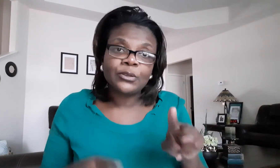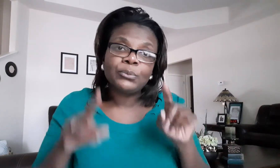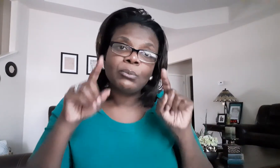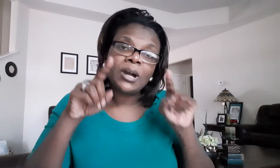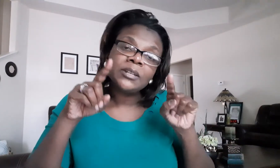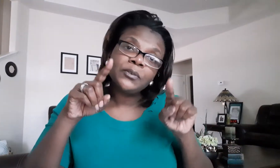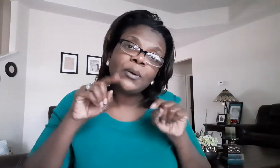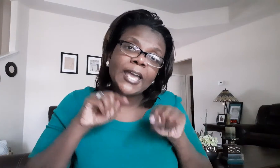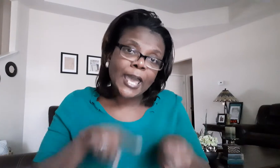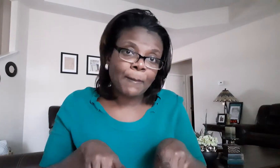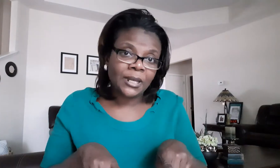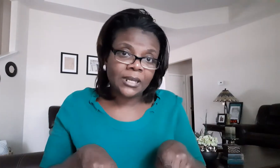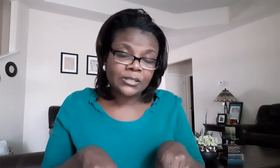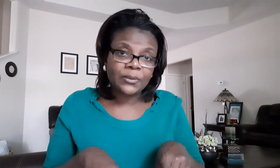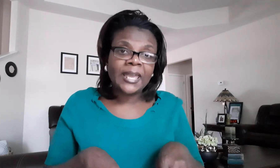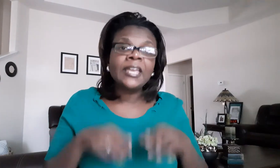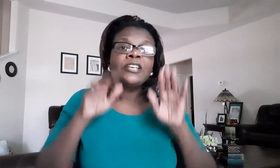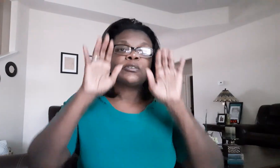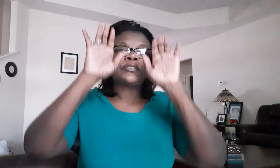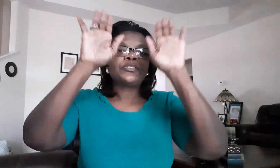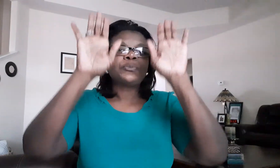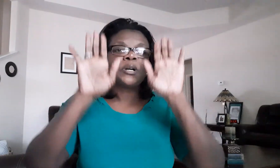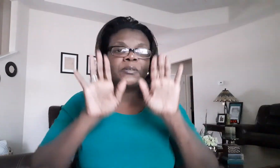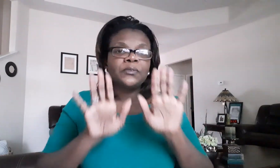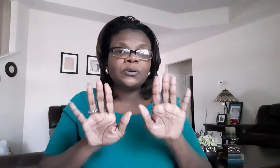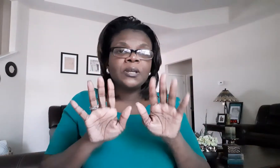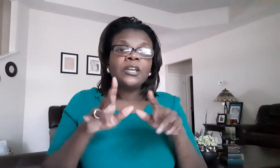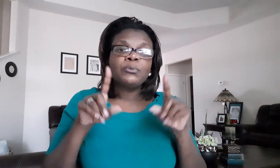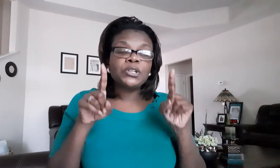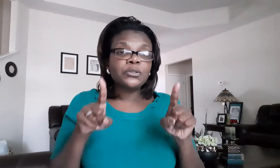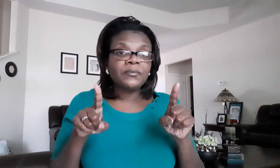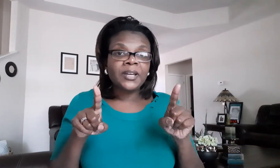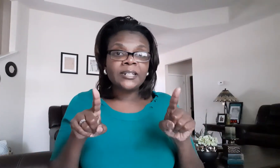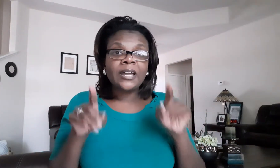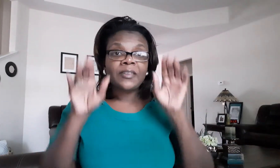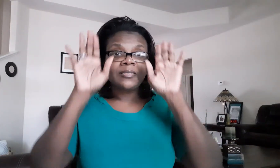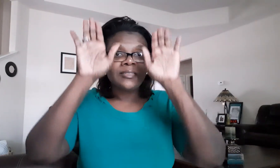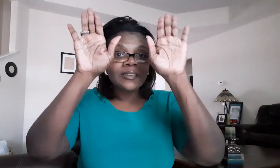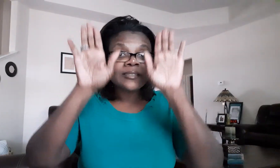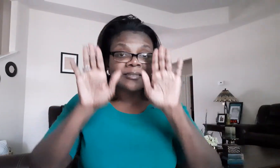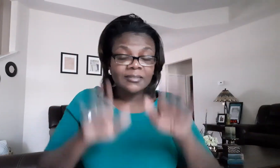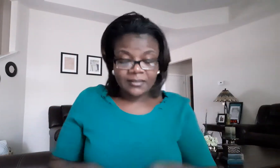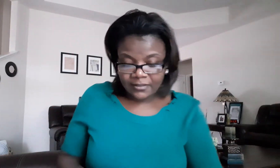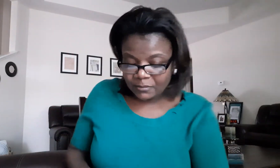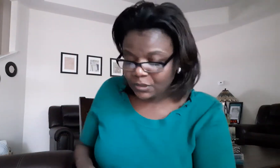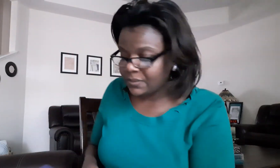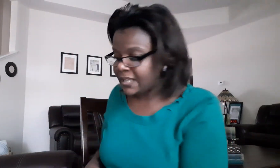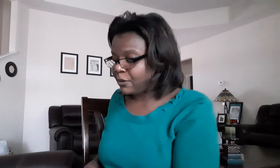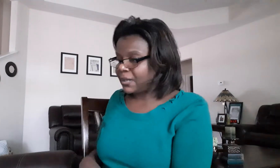wonderful happenings okay so this is wonderful which you'll find out that this let me do it sideways